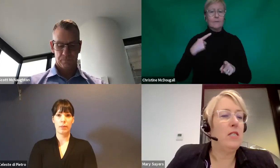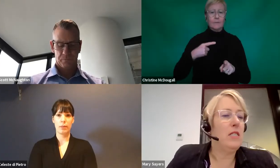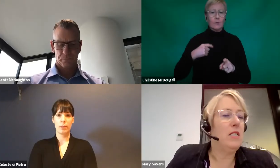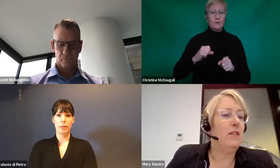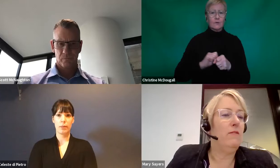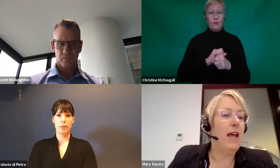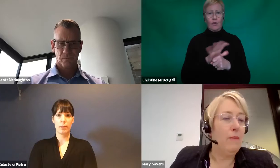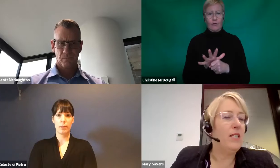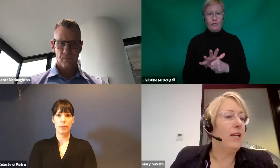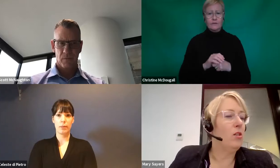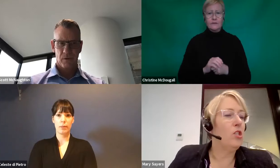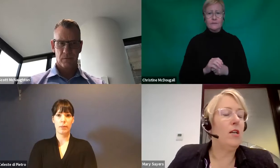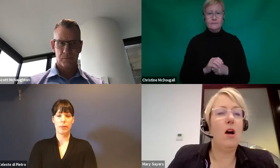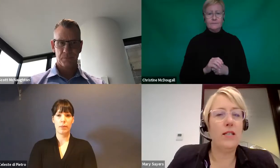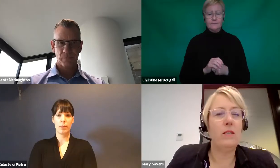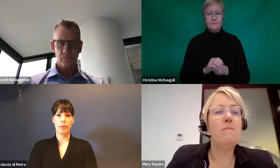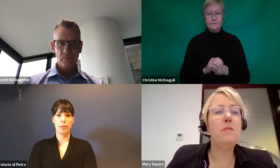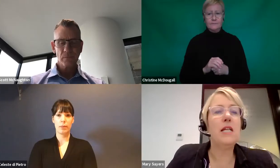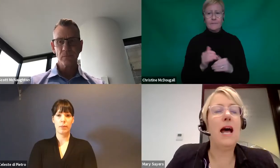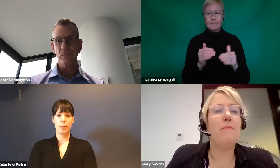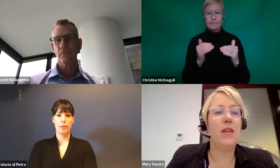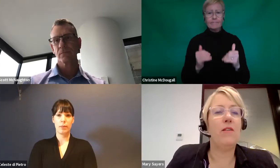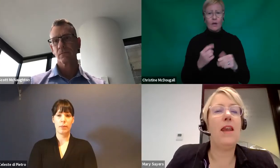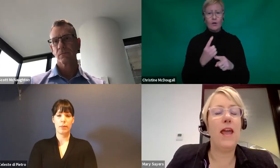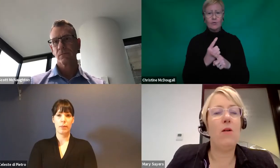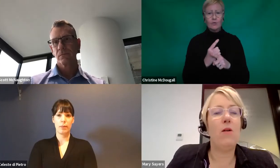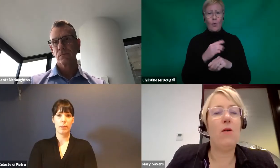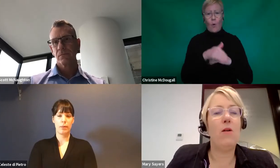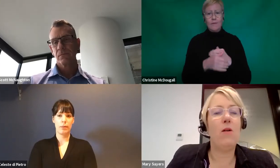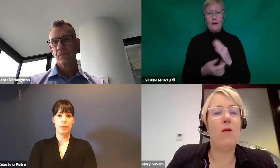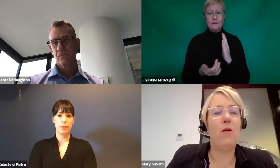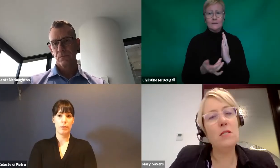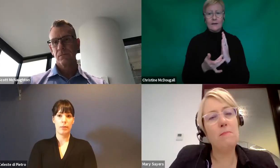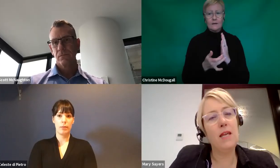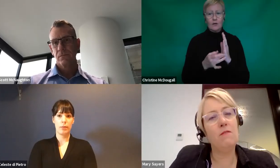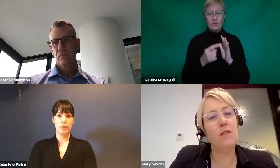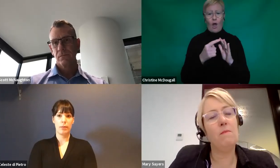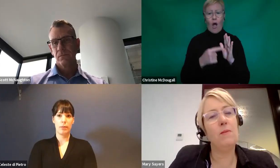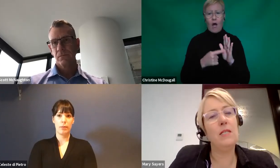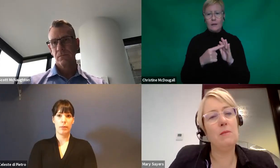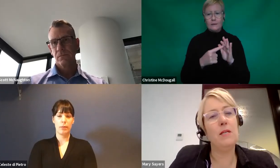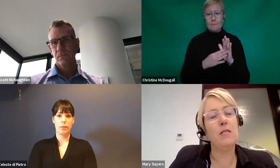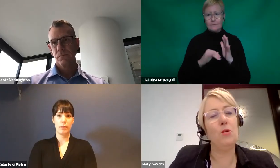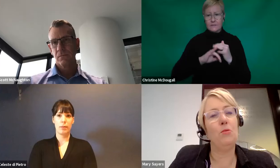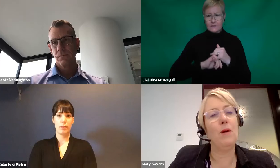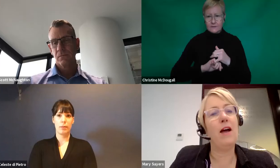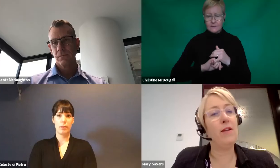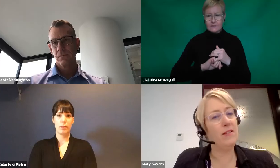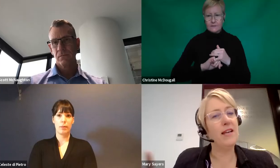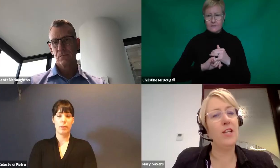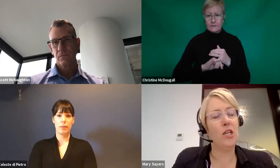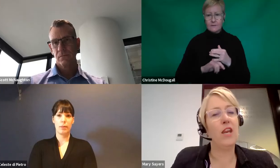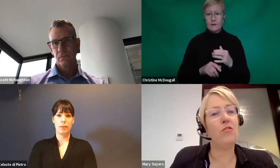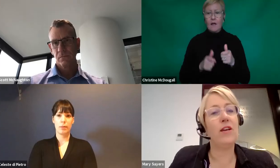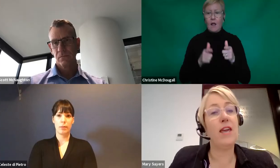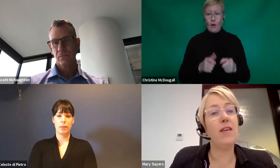around the assisted technology items that are now because many of the participants who are in